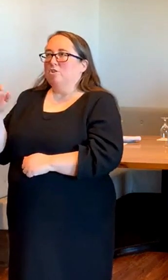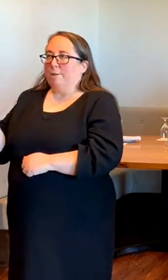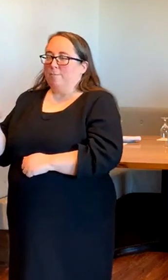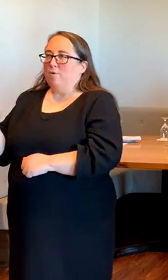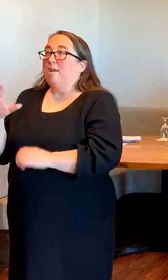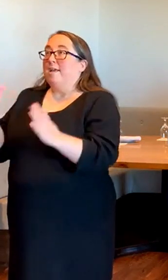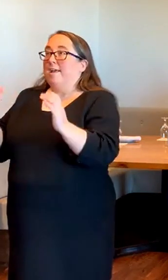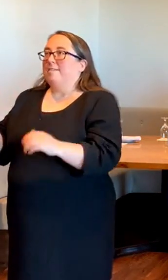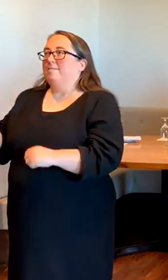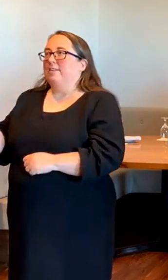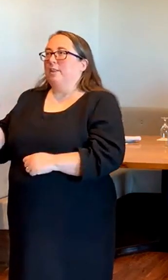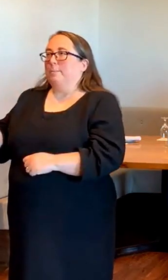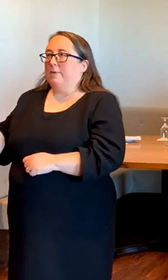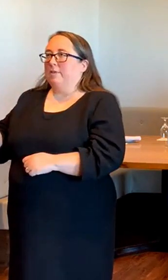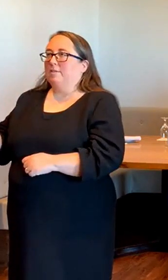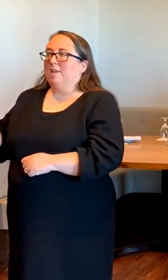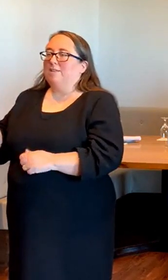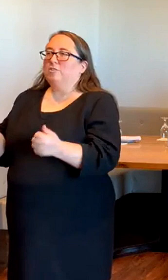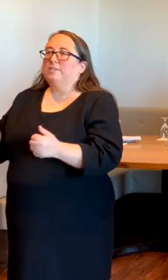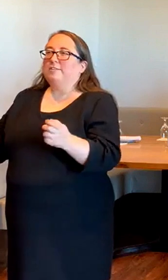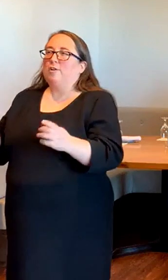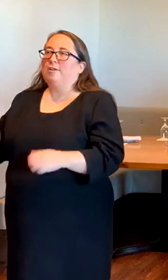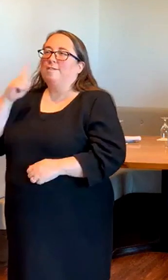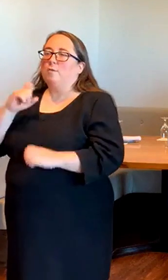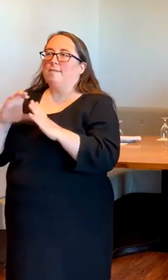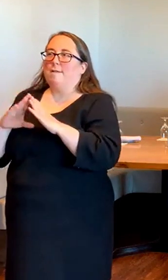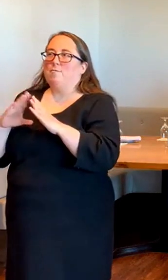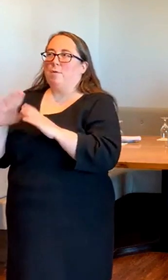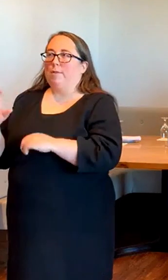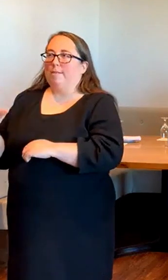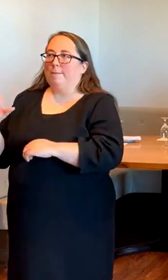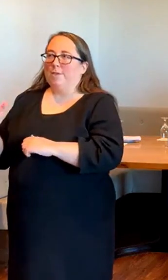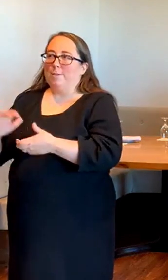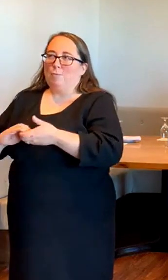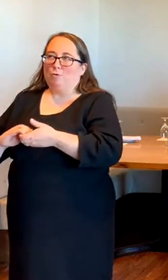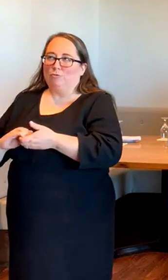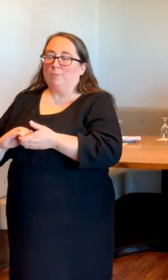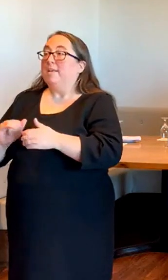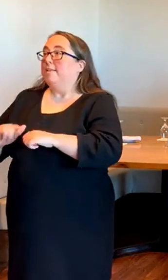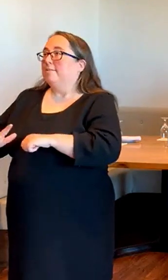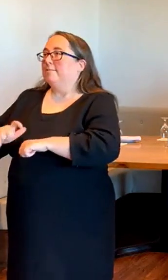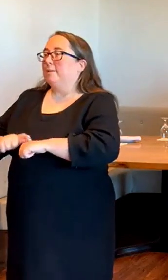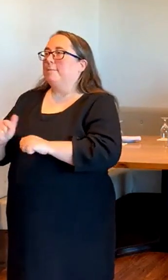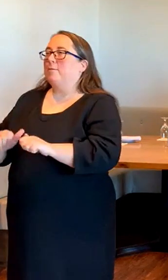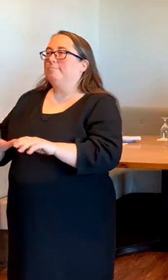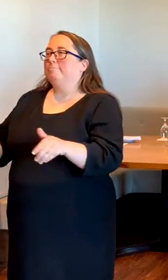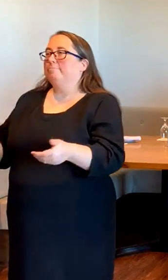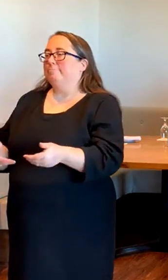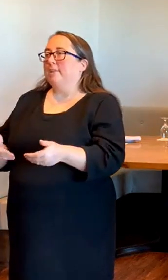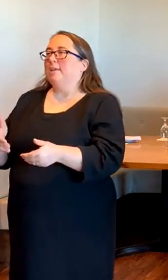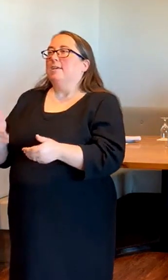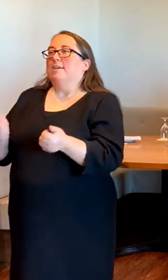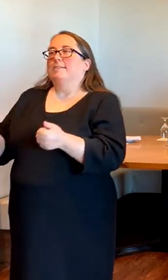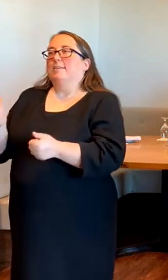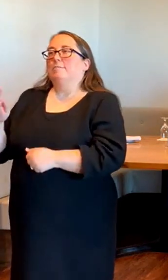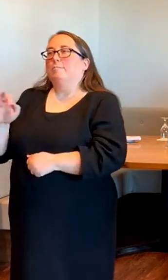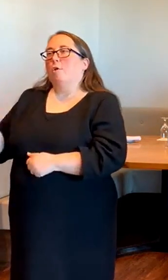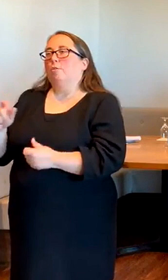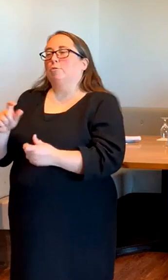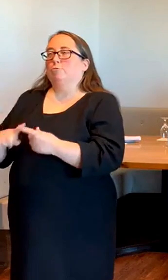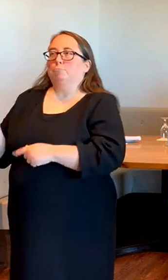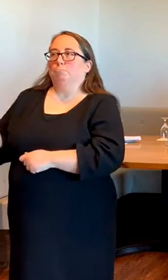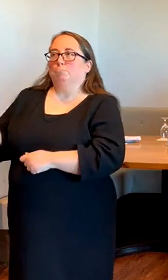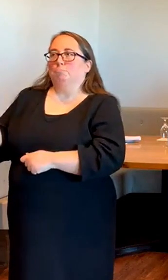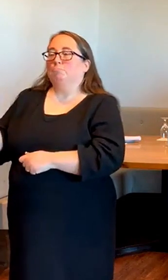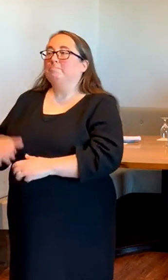and Phillip Dodge, Executive Director for the Downtown Columbia Partnership. At this time, I invite Executive Ball to the podium for